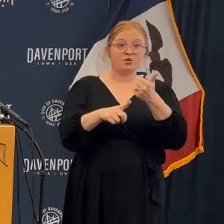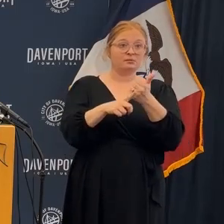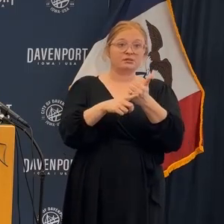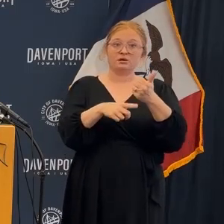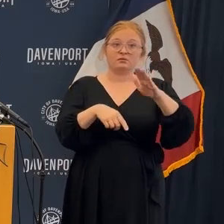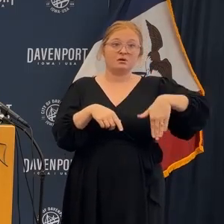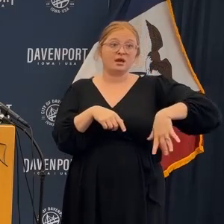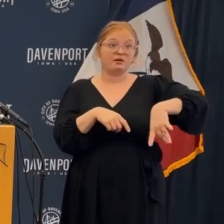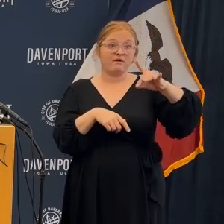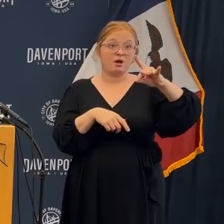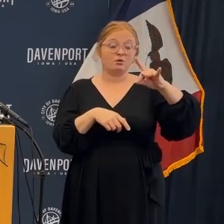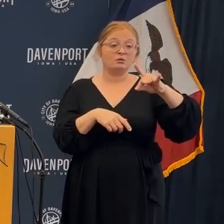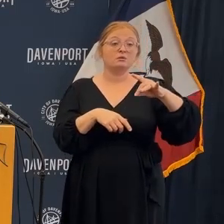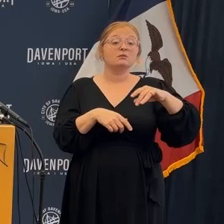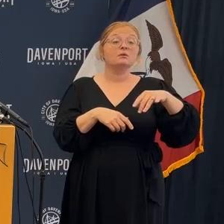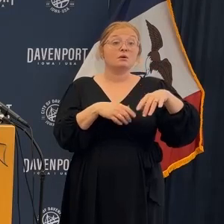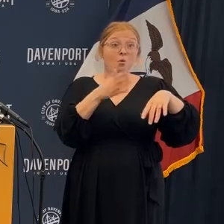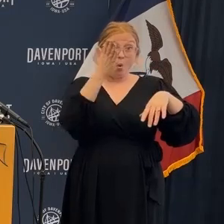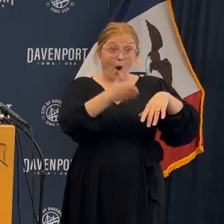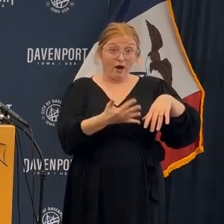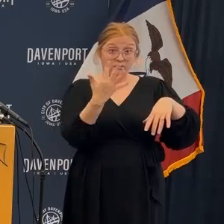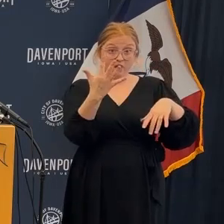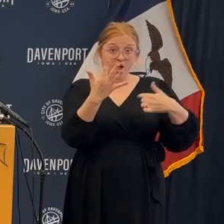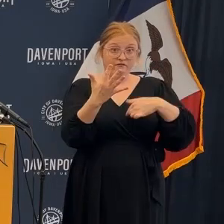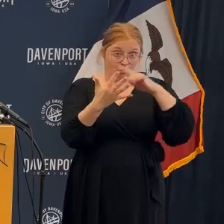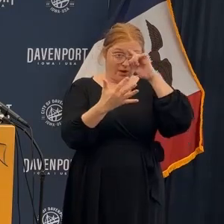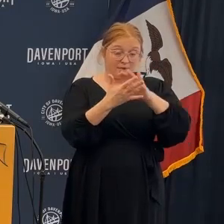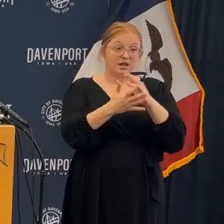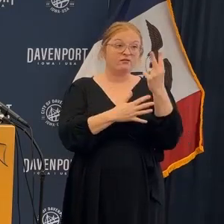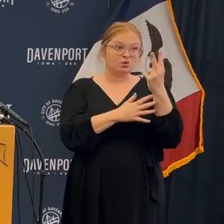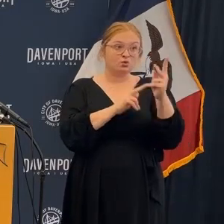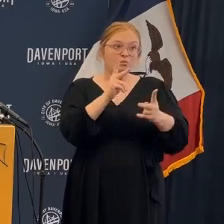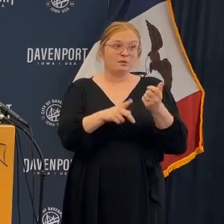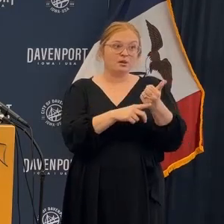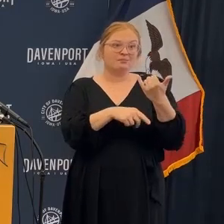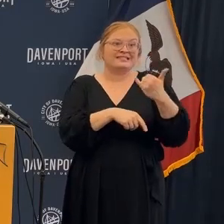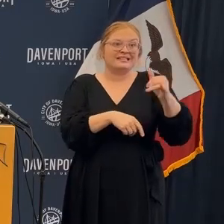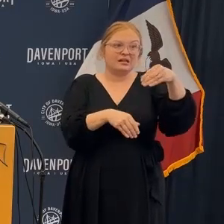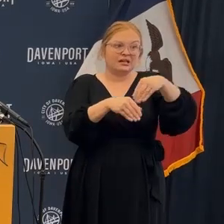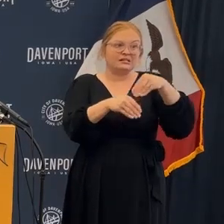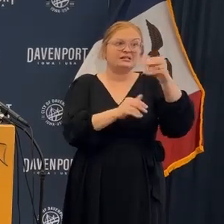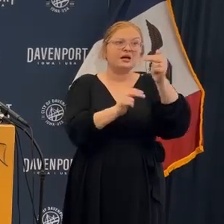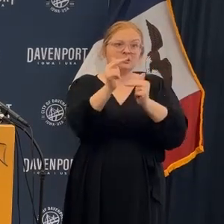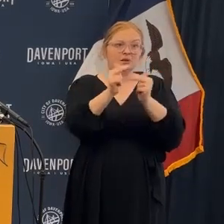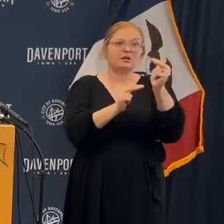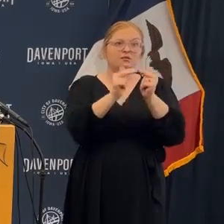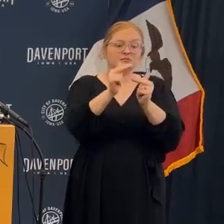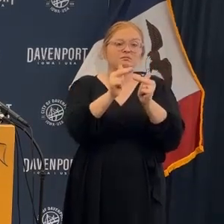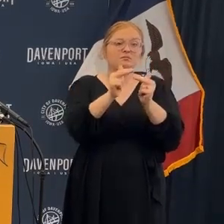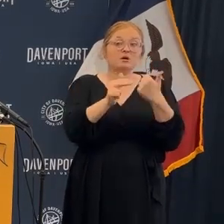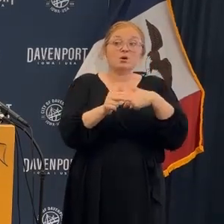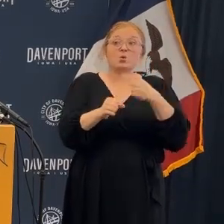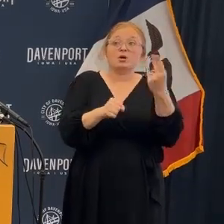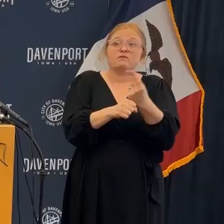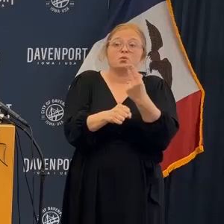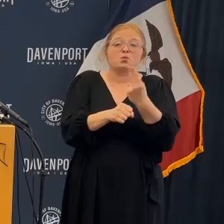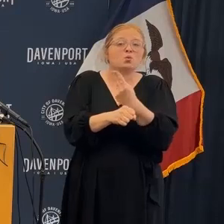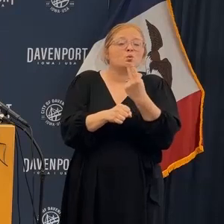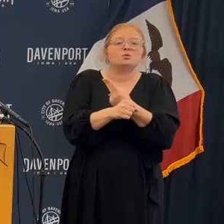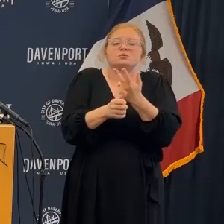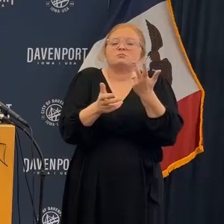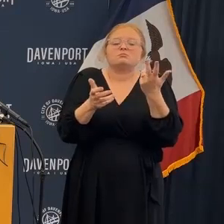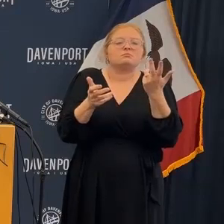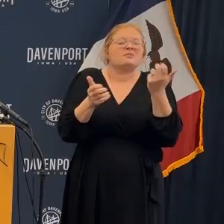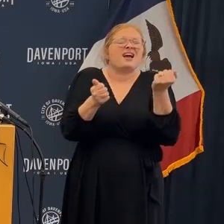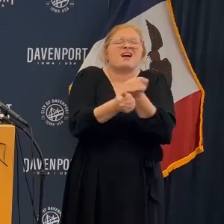unaccounted for, and two, that we have a firm belief that are potentially still in that building. We've utilized